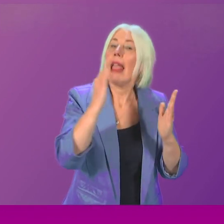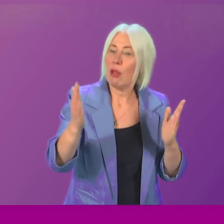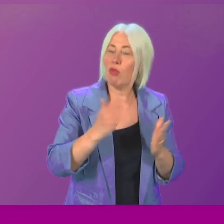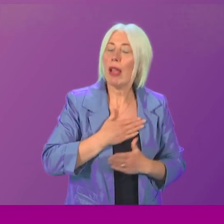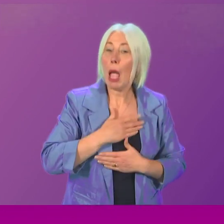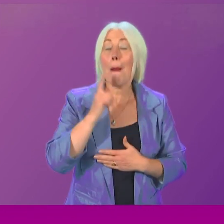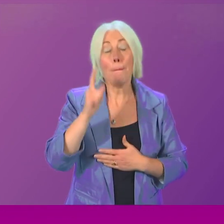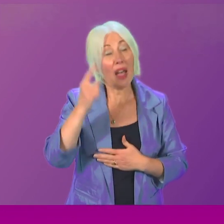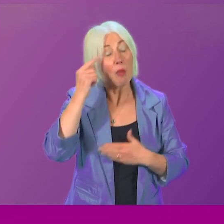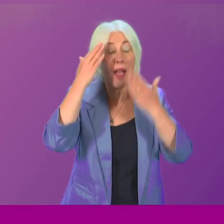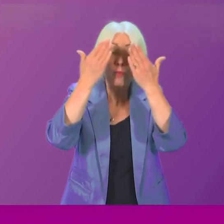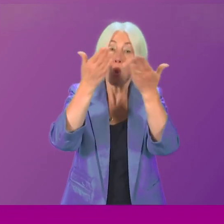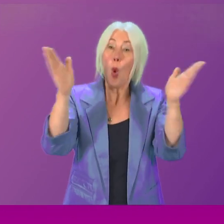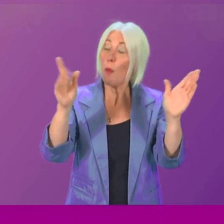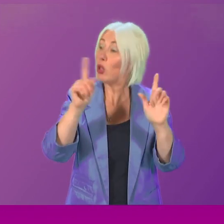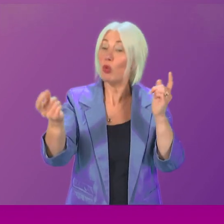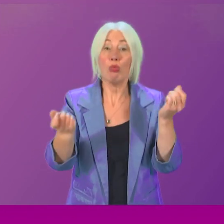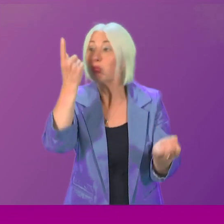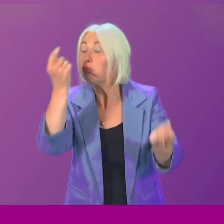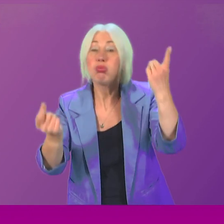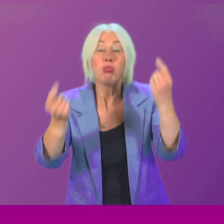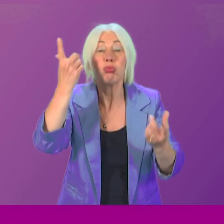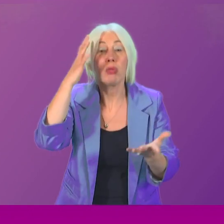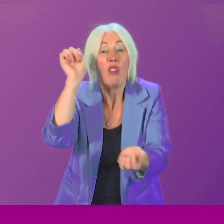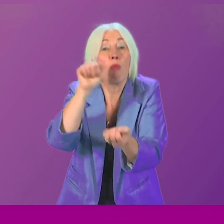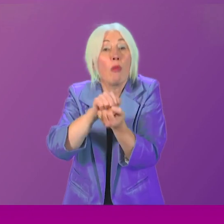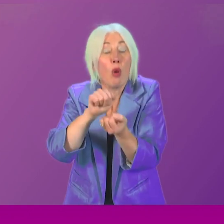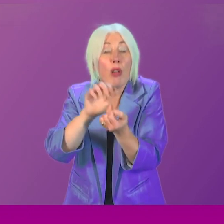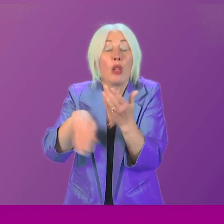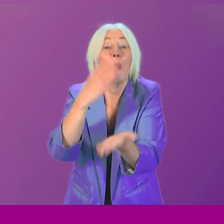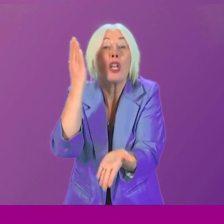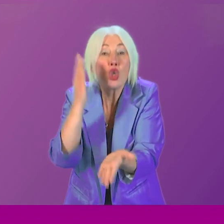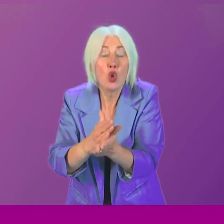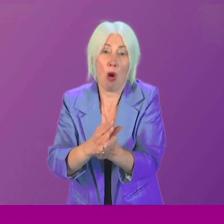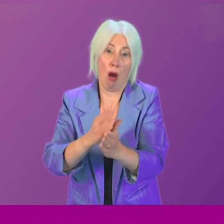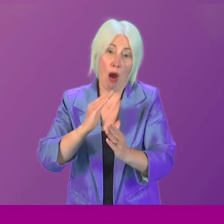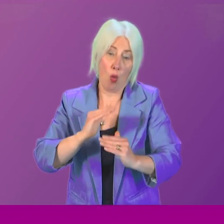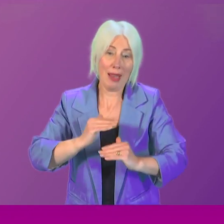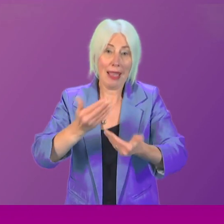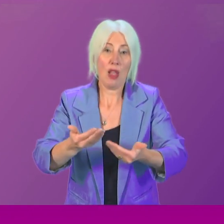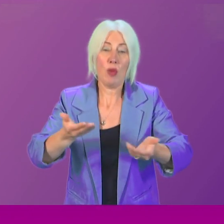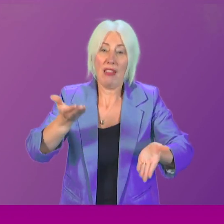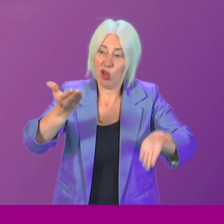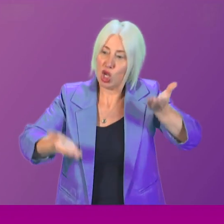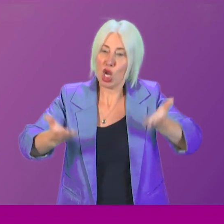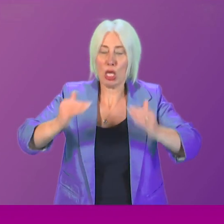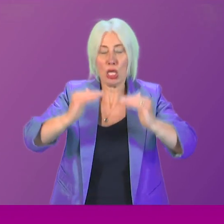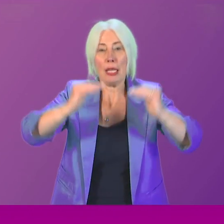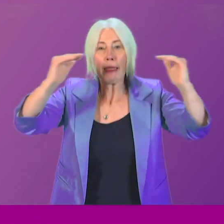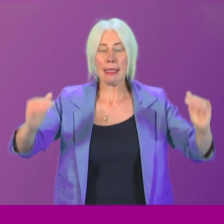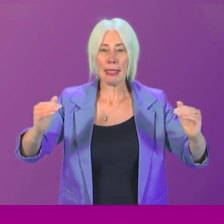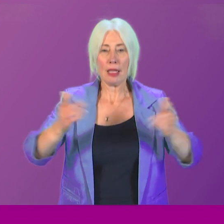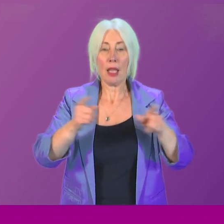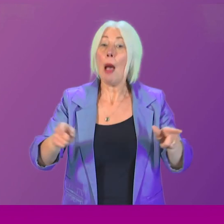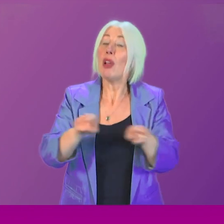think we should be open to all of these suggestions to make sure that we deliver as much justice as we possibly can, but that we